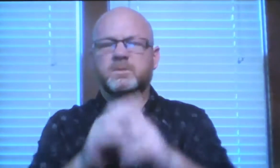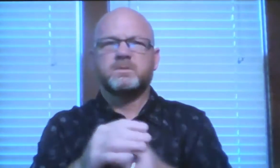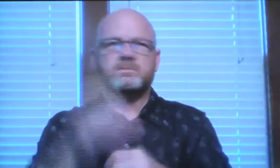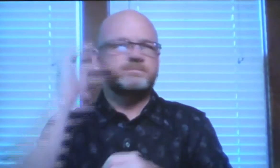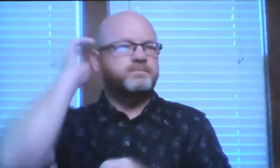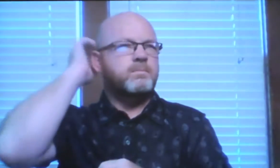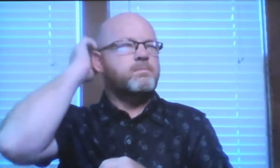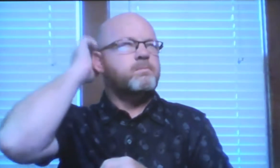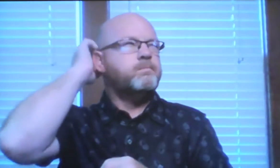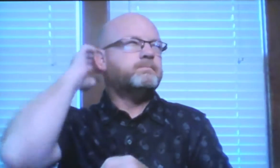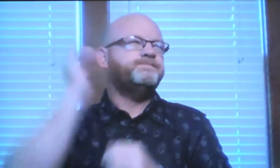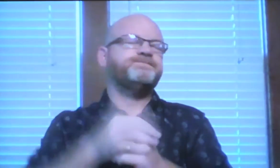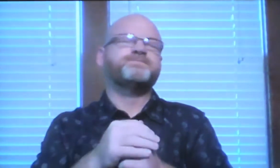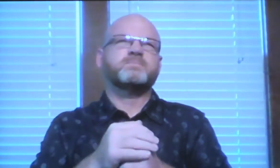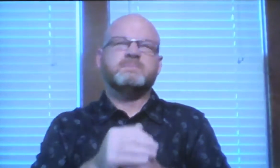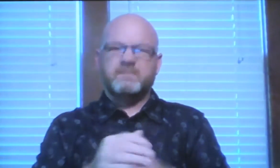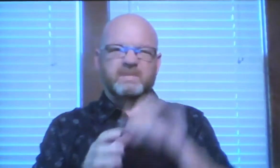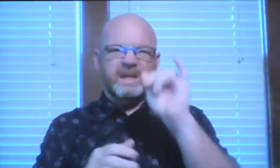Let me just give you an example here.